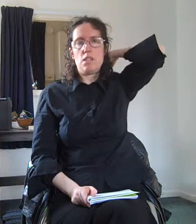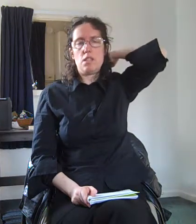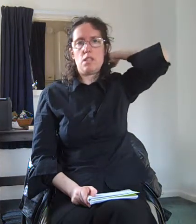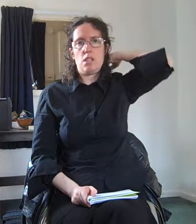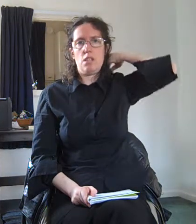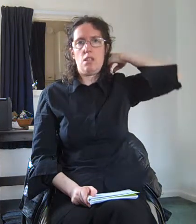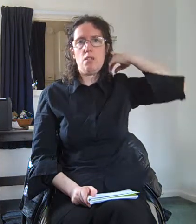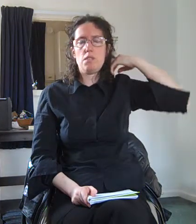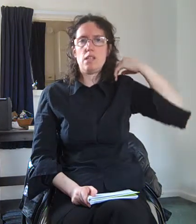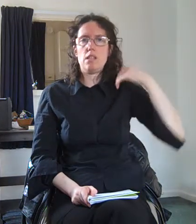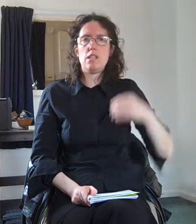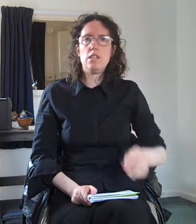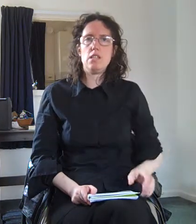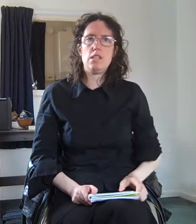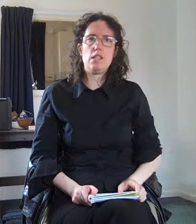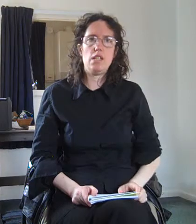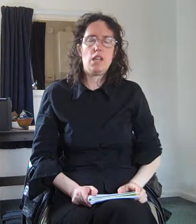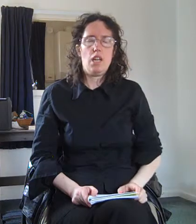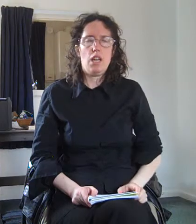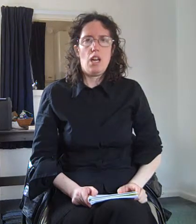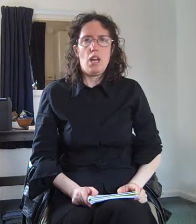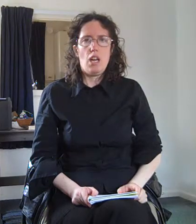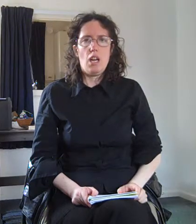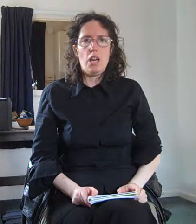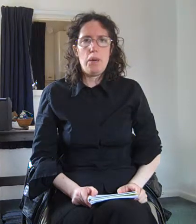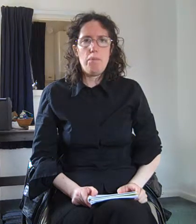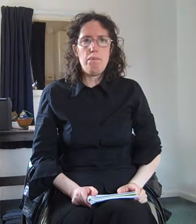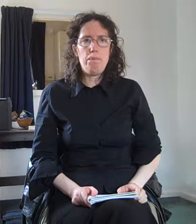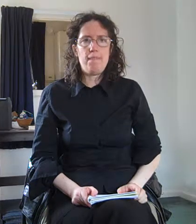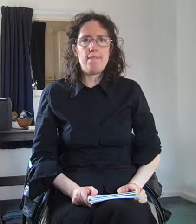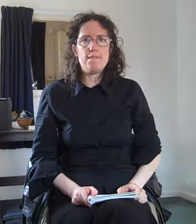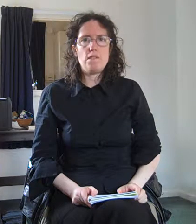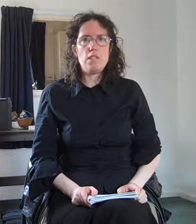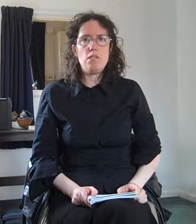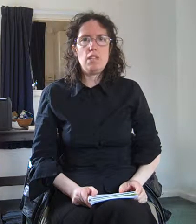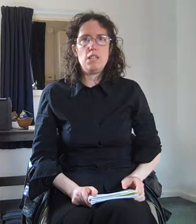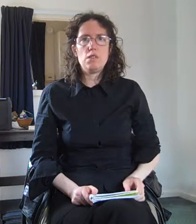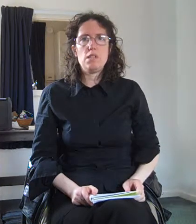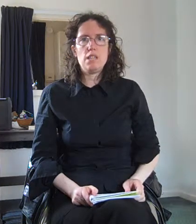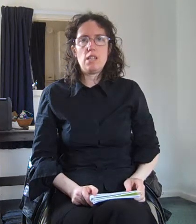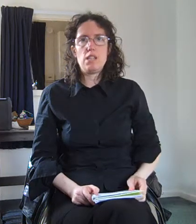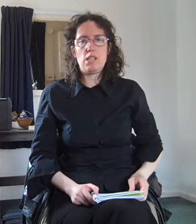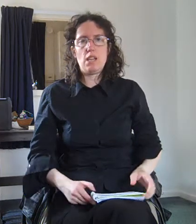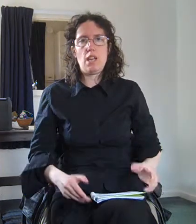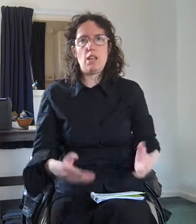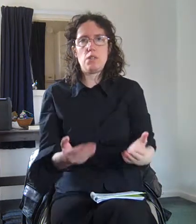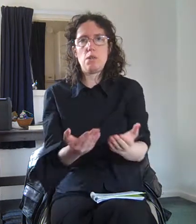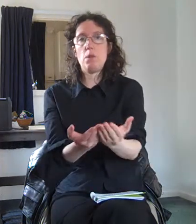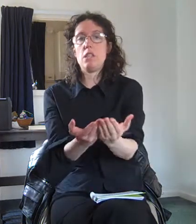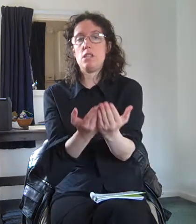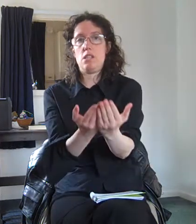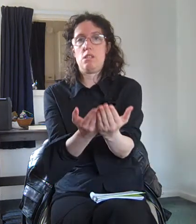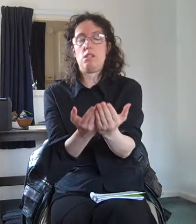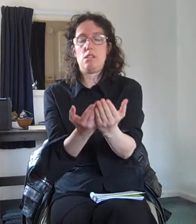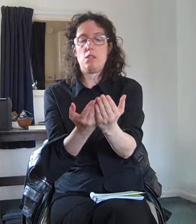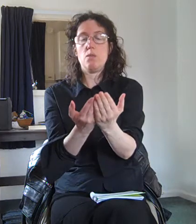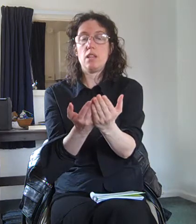long-sightedness um you need to assess how someone is doing